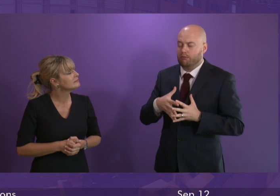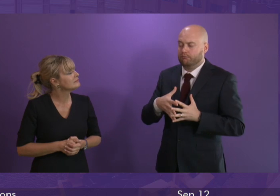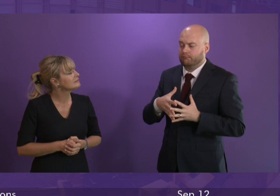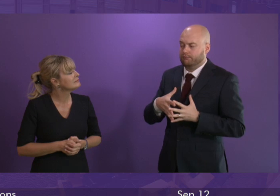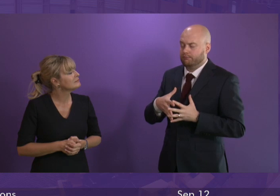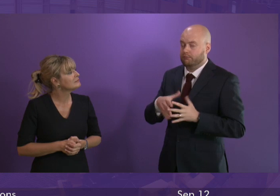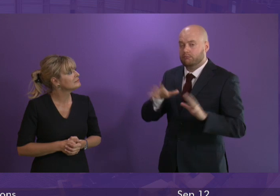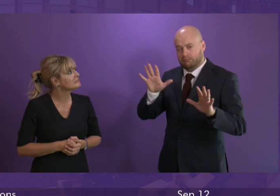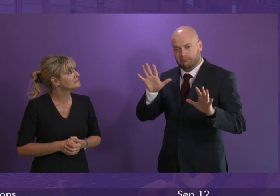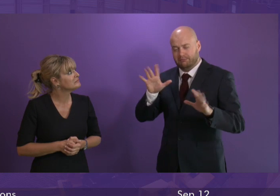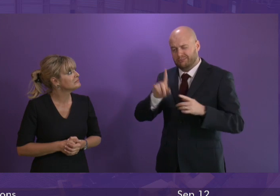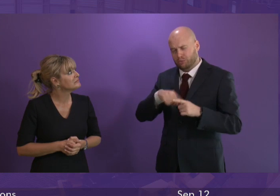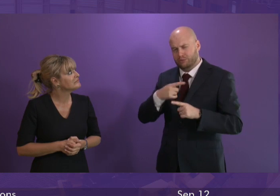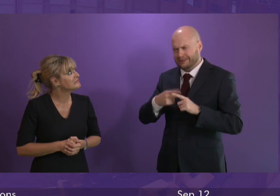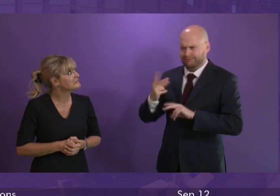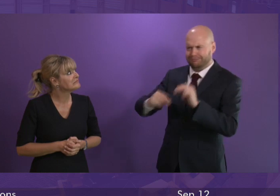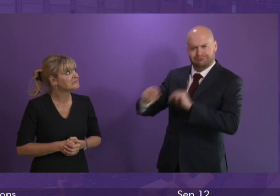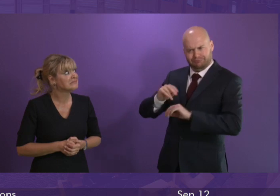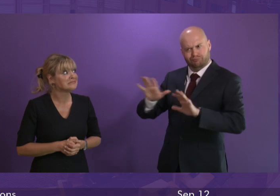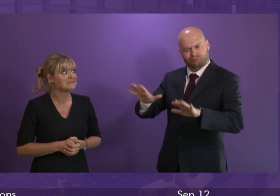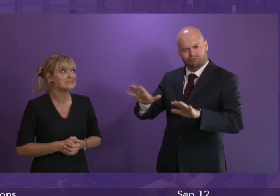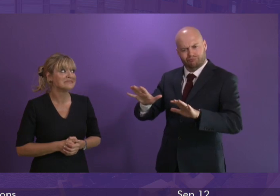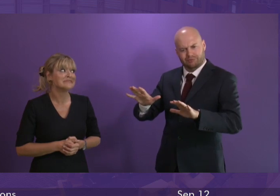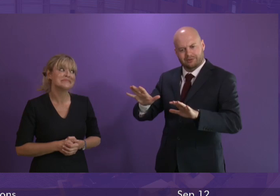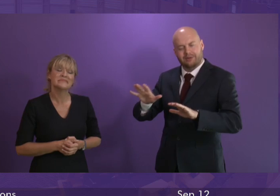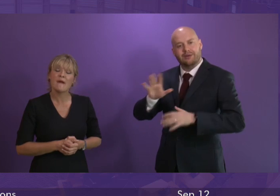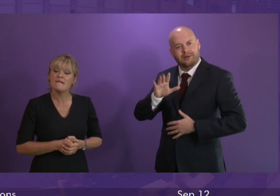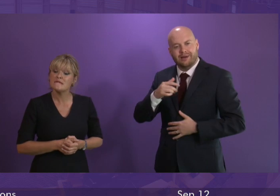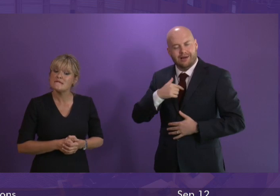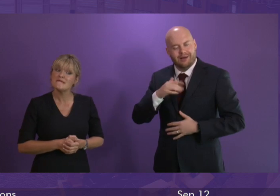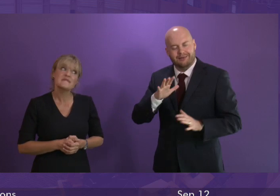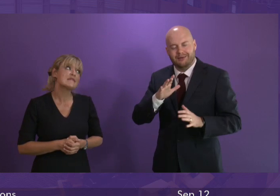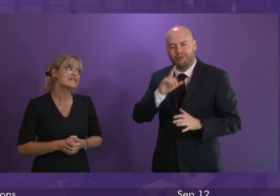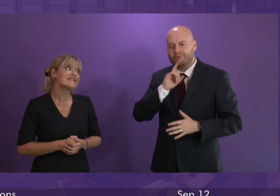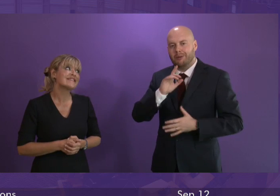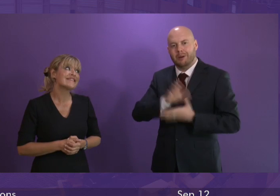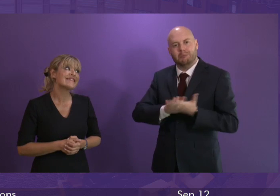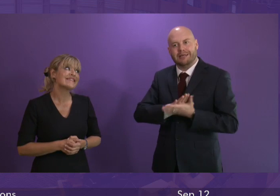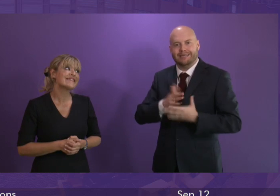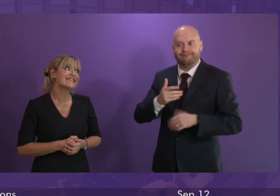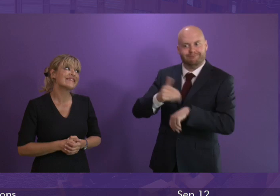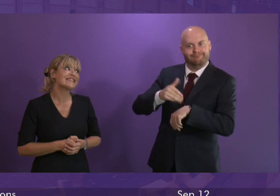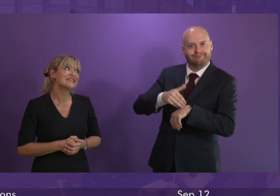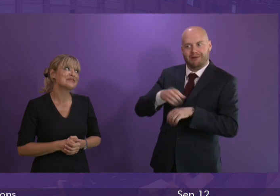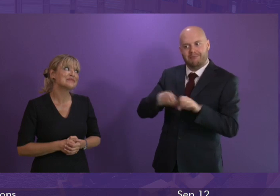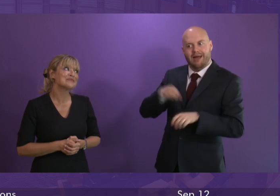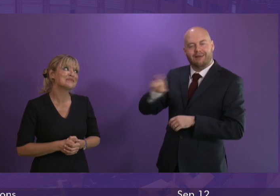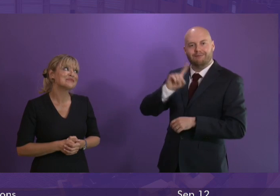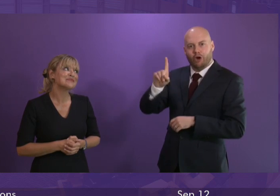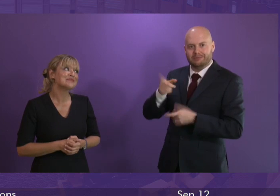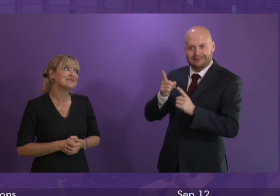I do beg your pardon I do beg your pardon I would never suggest any inappropriateness on the part of the first minister